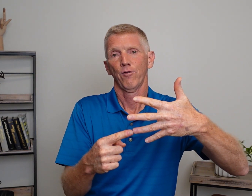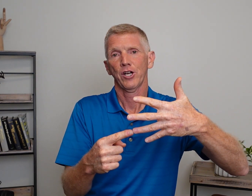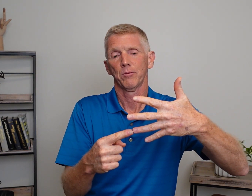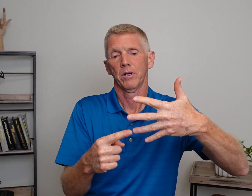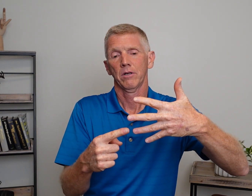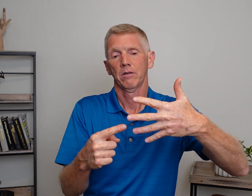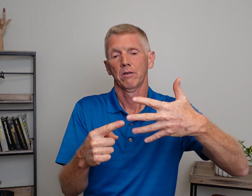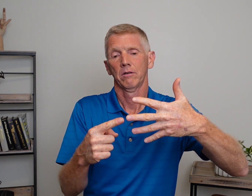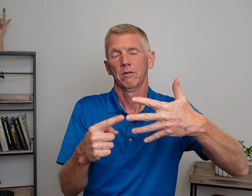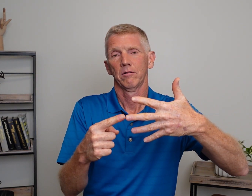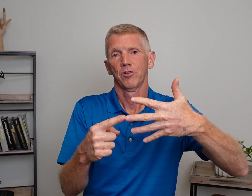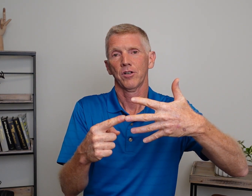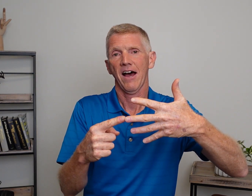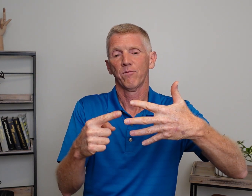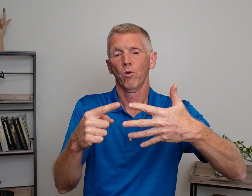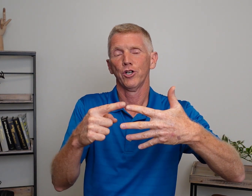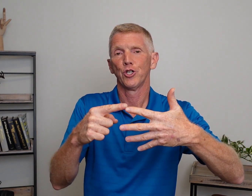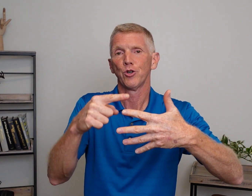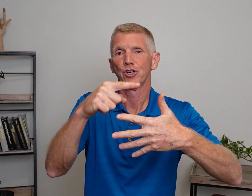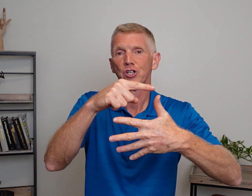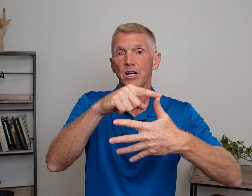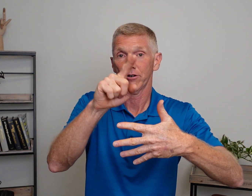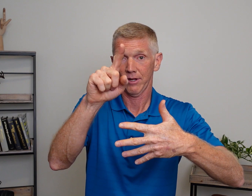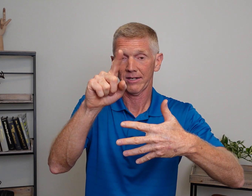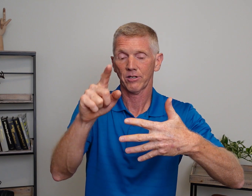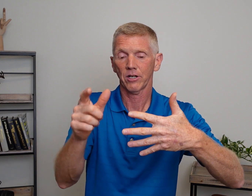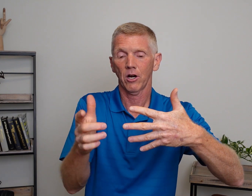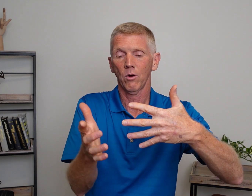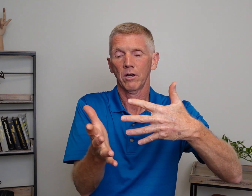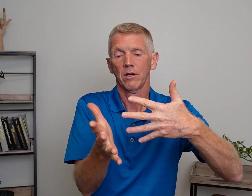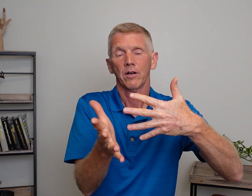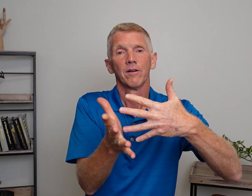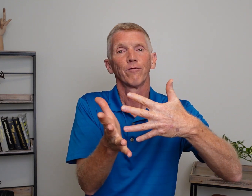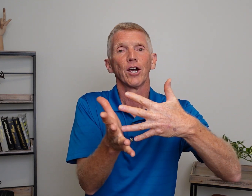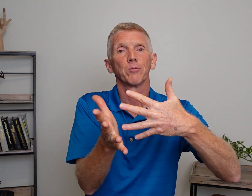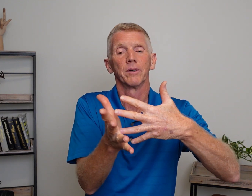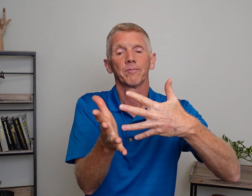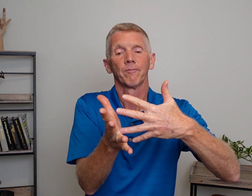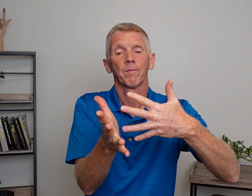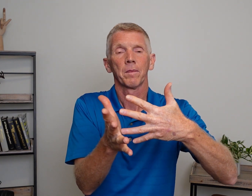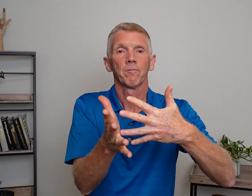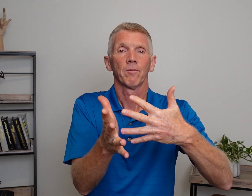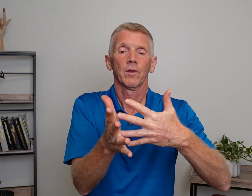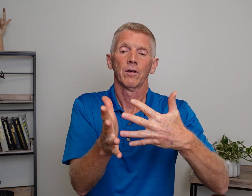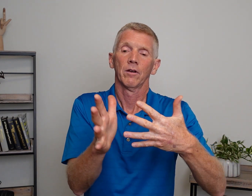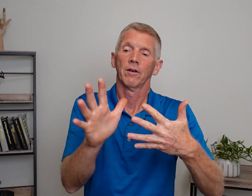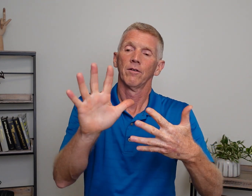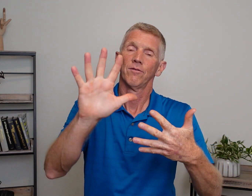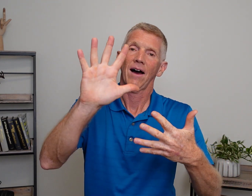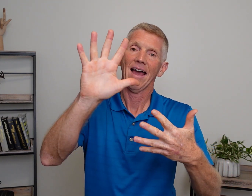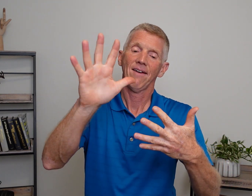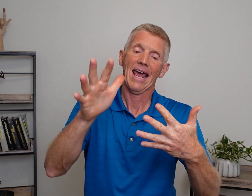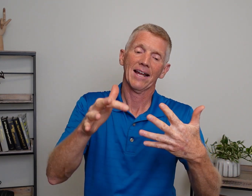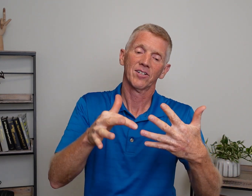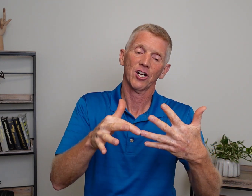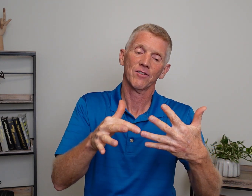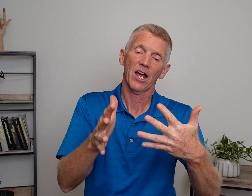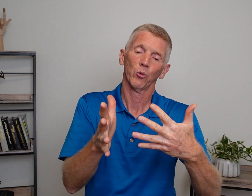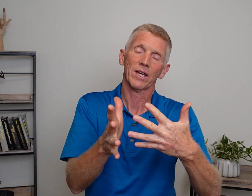Freshman, sophomore, junior, senior. So that's how it's going to go. Freshman. Five hand touching that ring